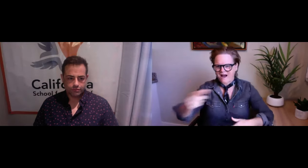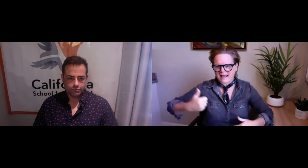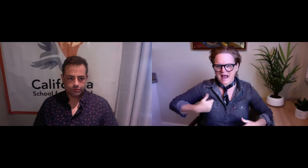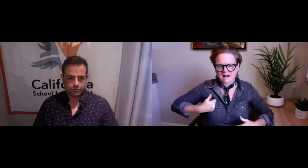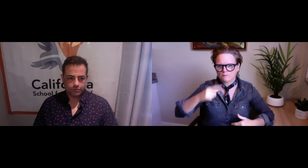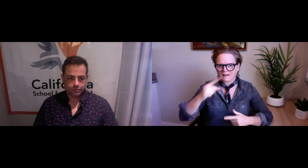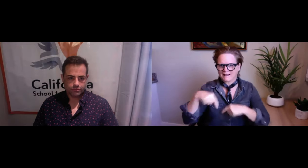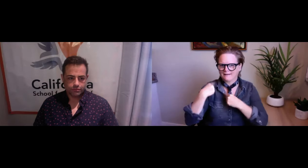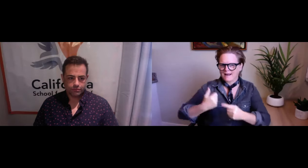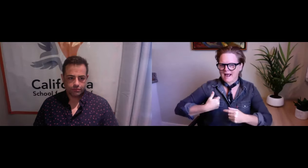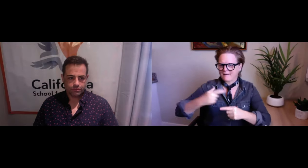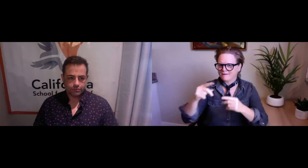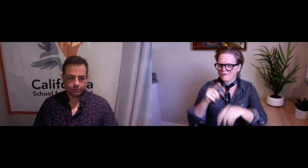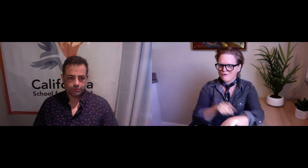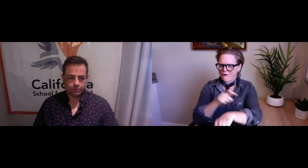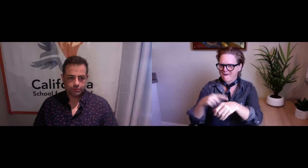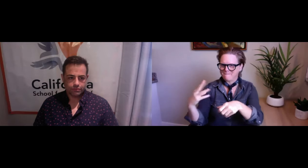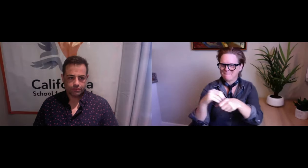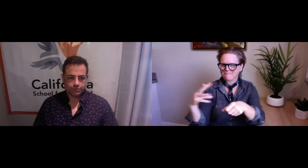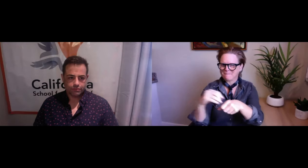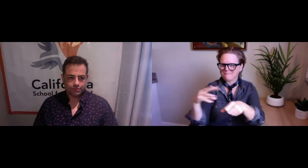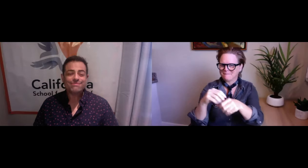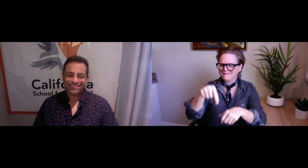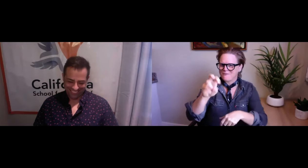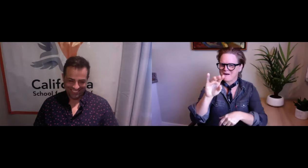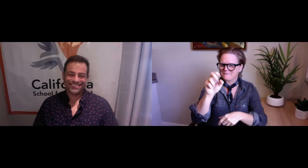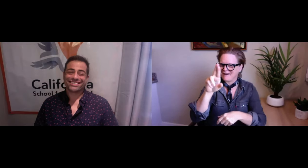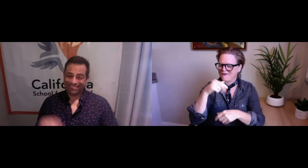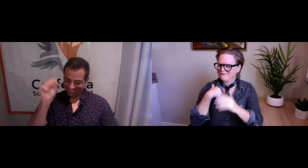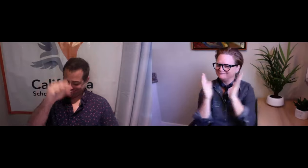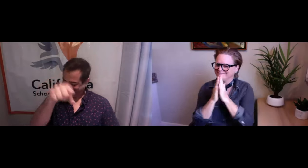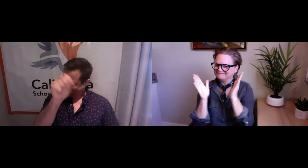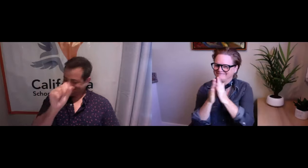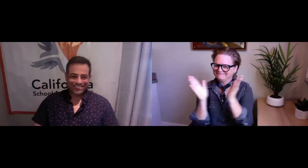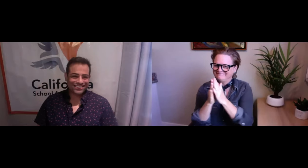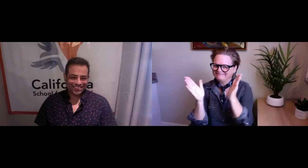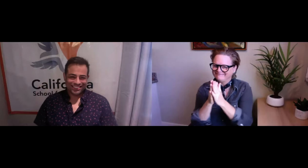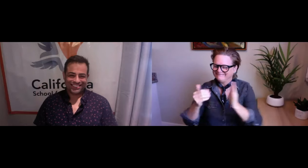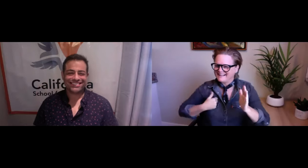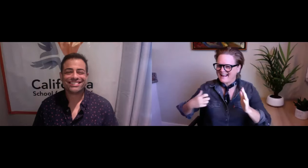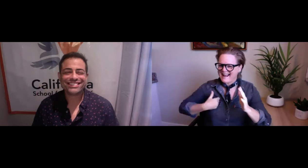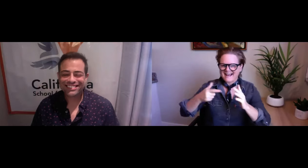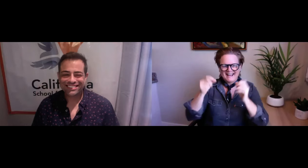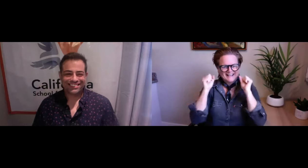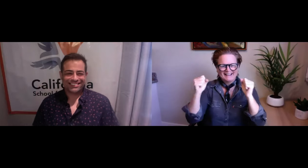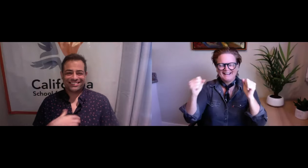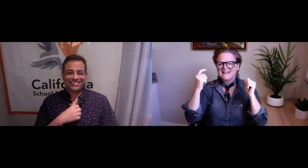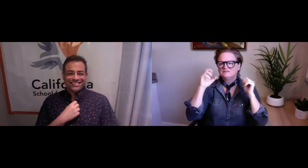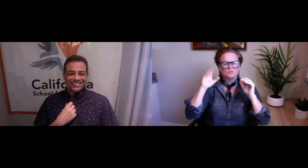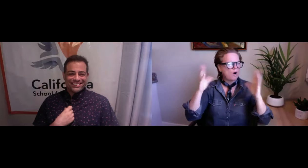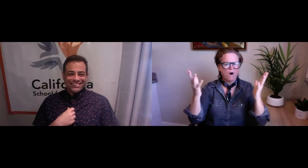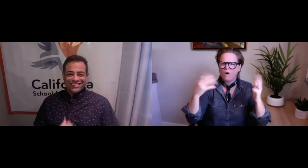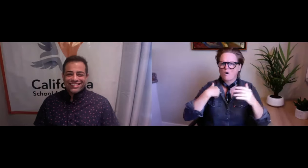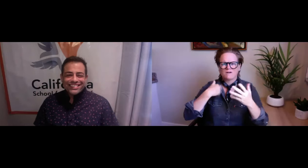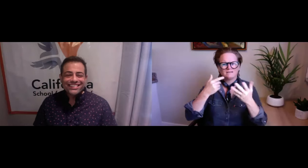to people outside of our area, outside of the state, from everywhere. It's so cool to see so many different kinds of people